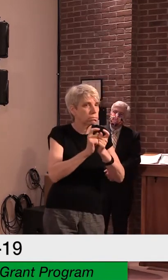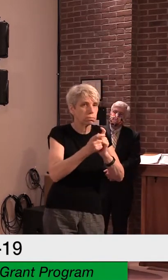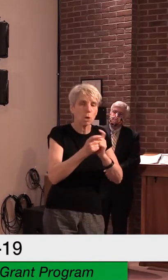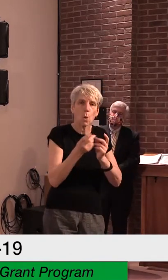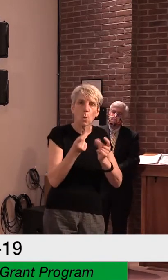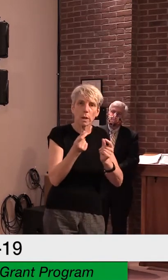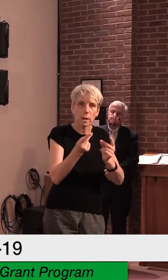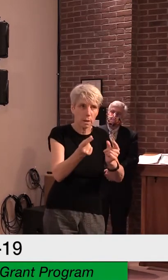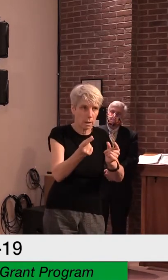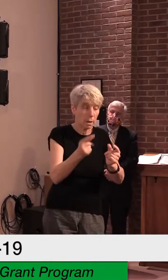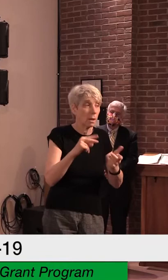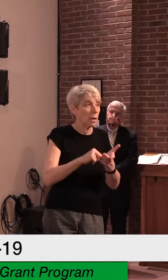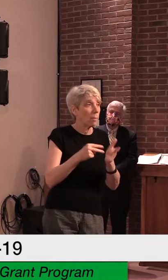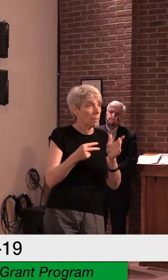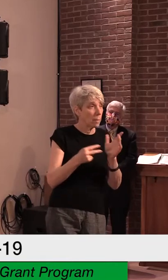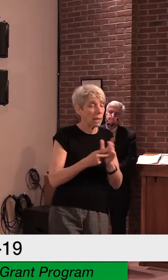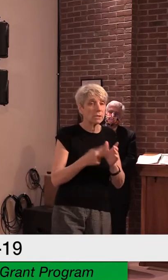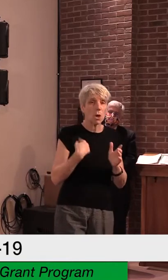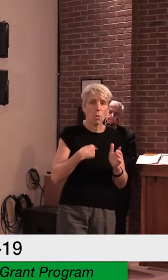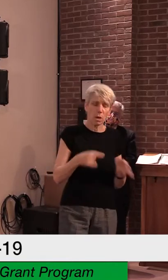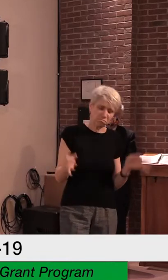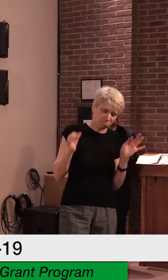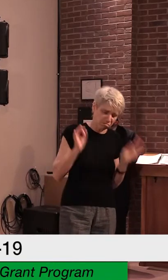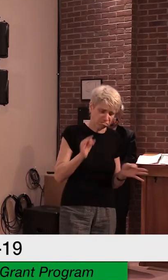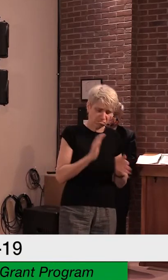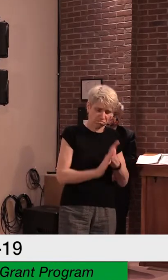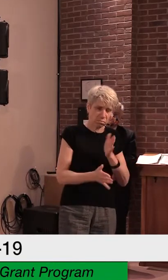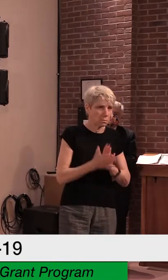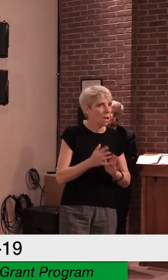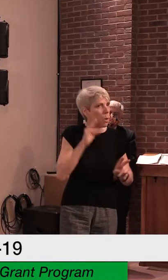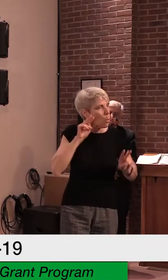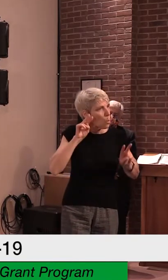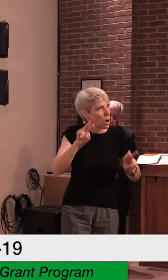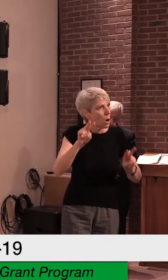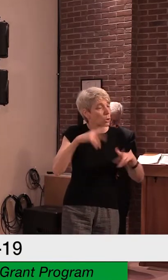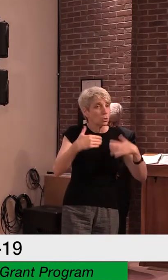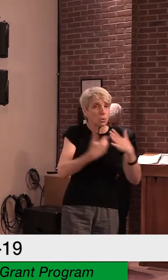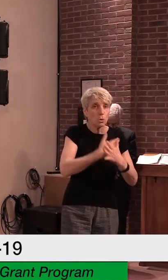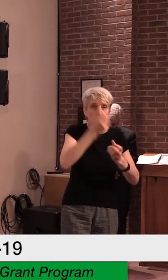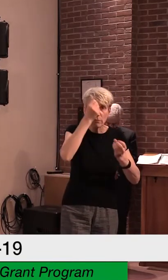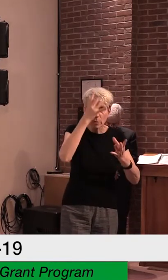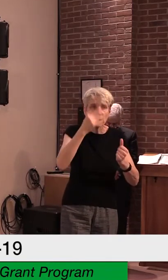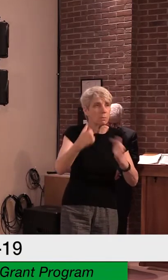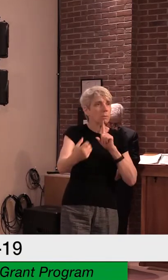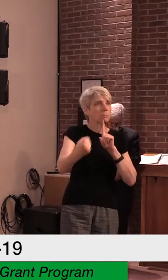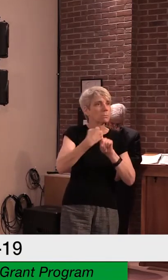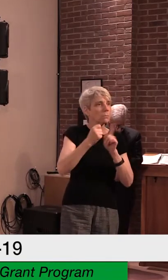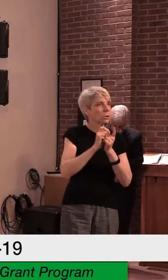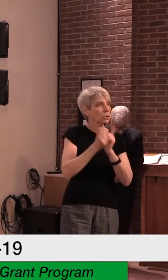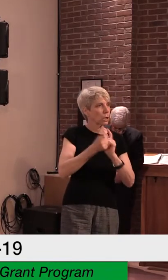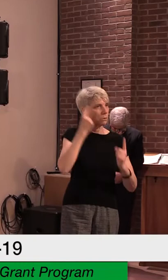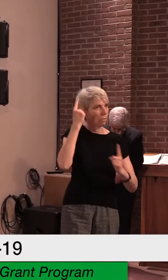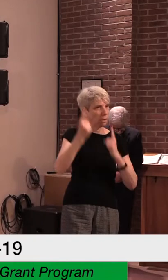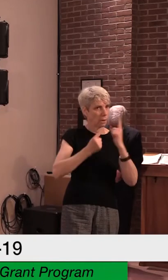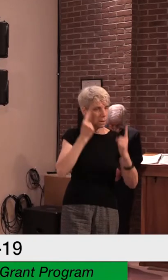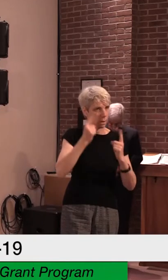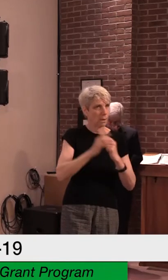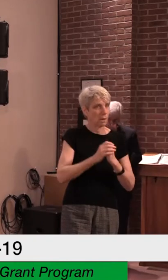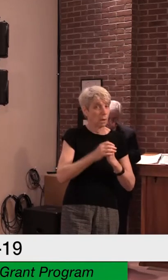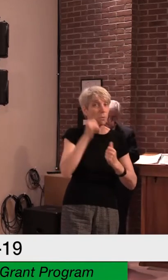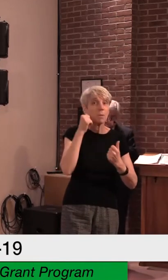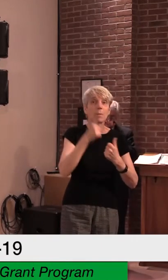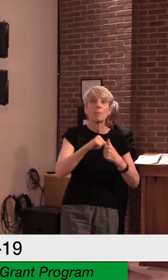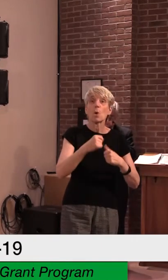of the need to get information out as quickly as possible. But keep in mind, scientific information must be vetted